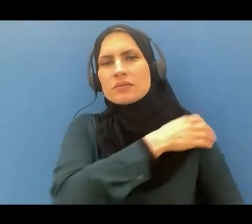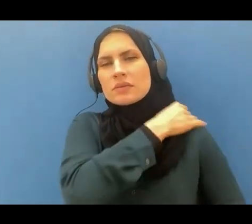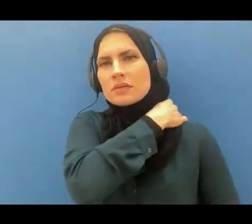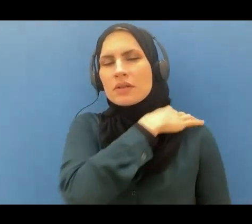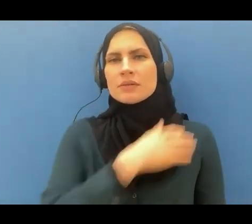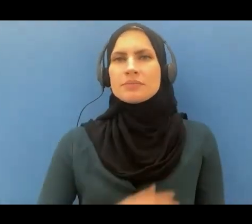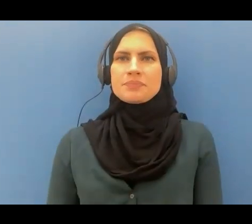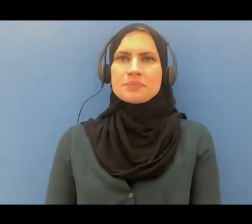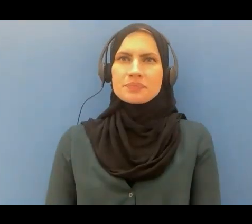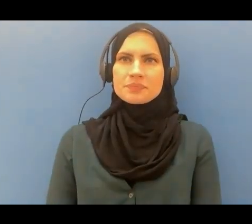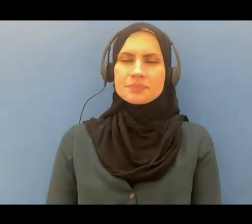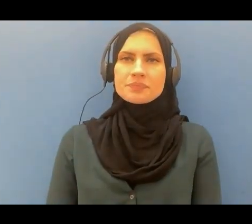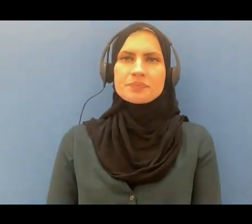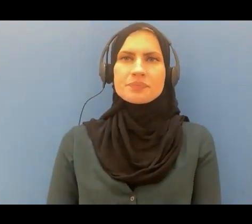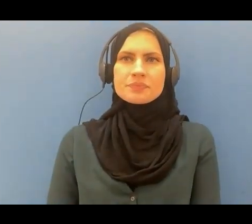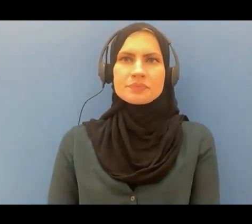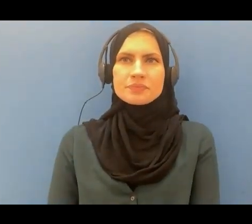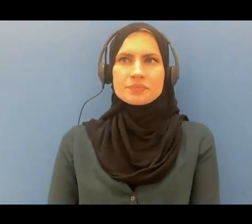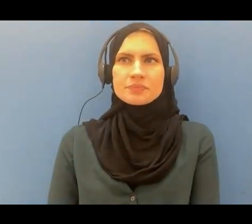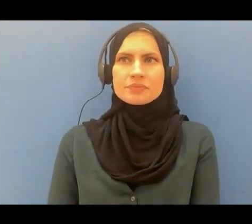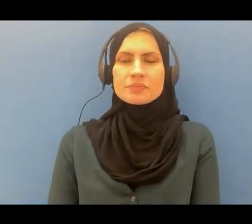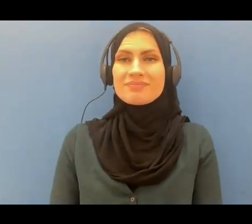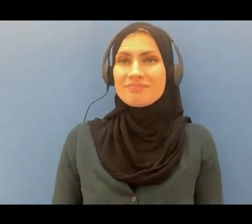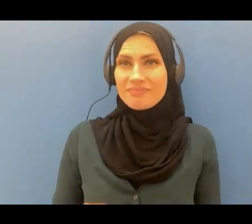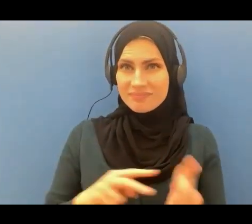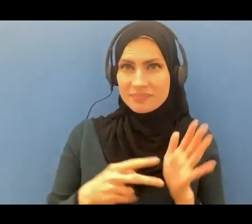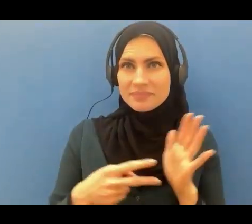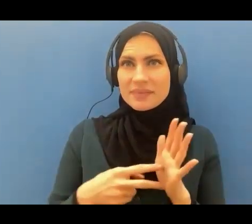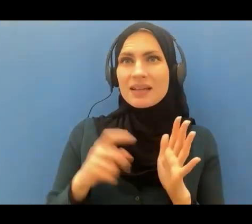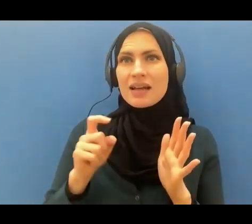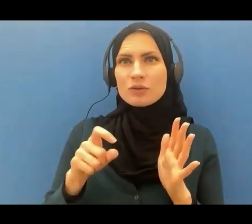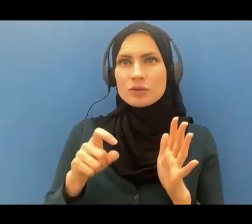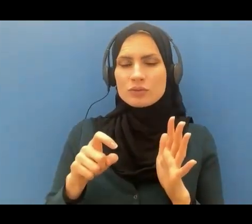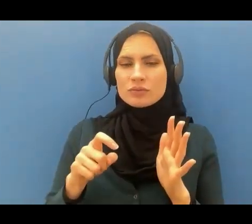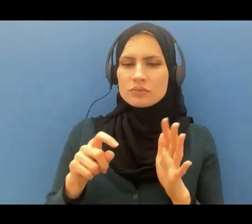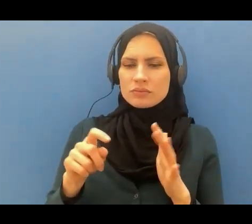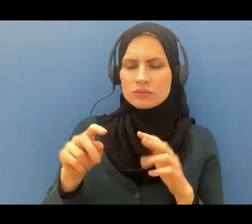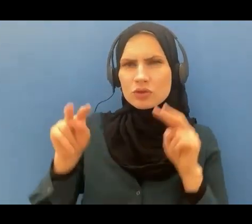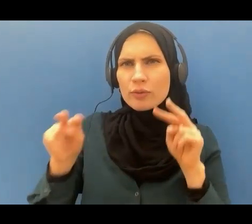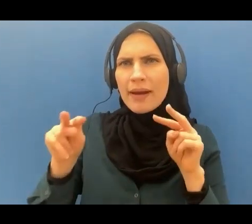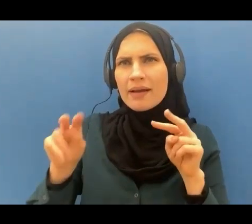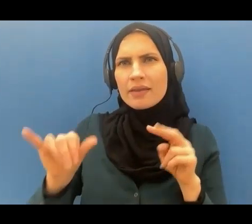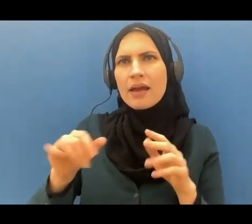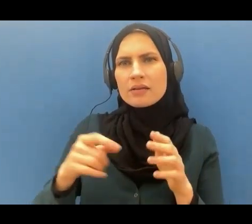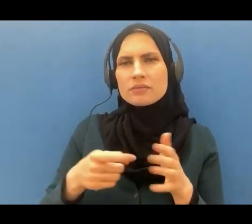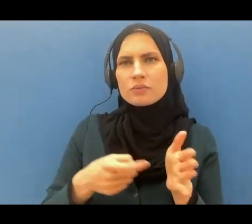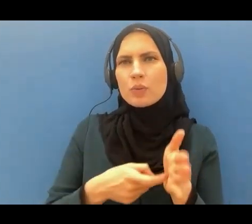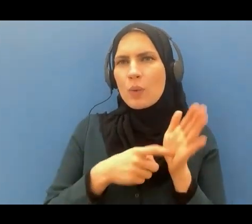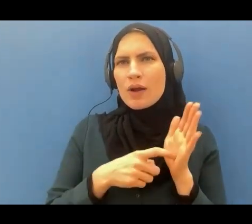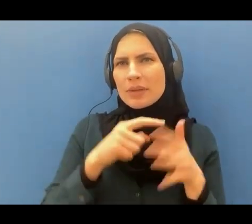So, we need to track those conditions that are mentioned here for Allah to accept